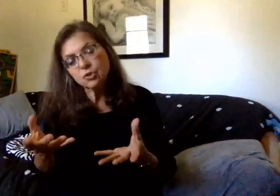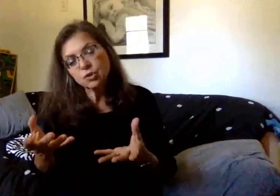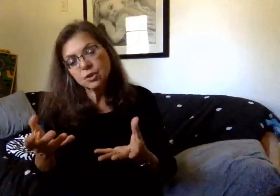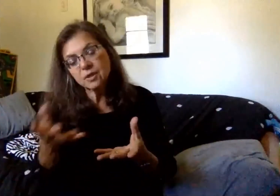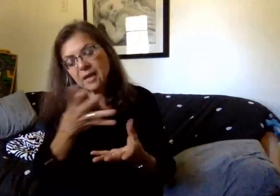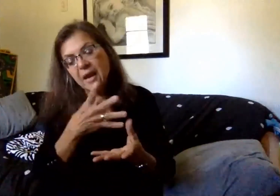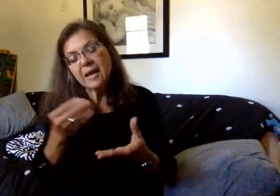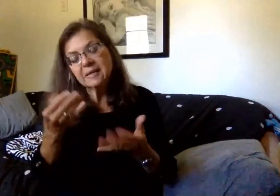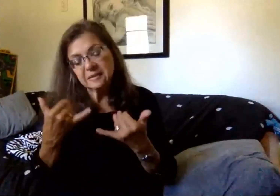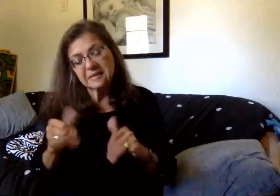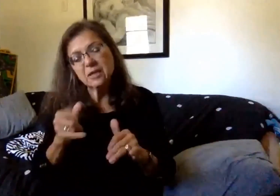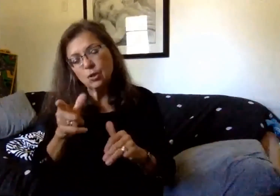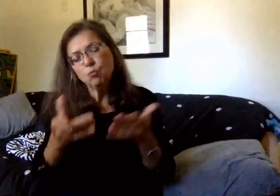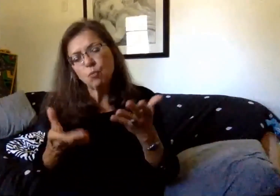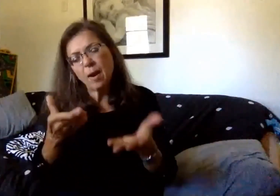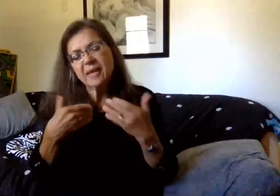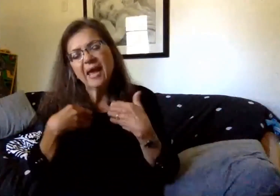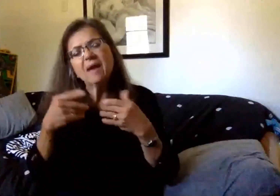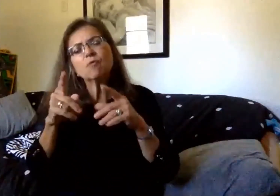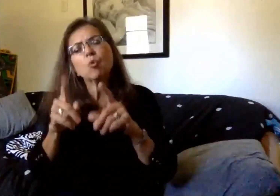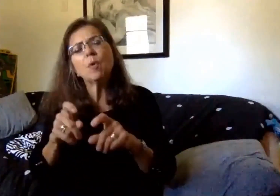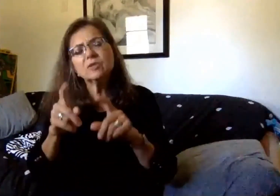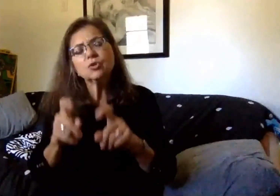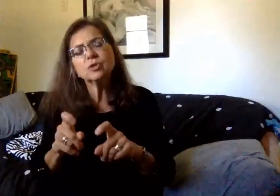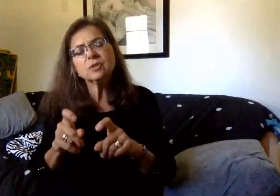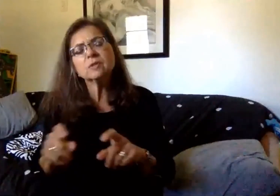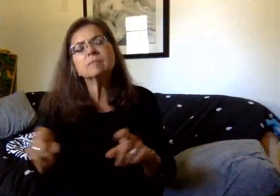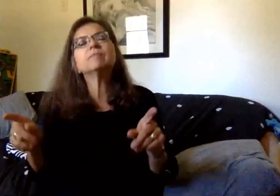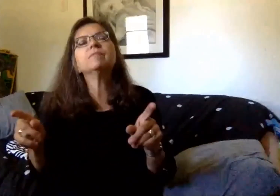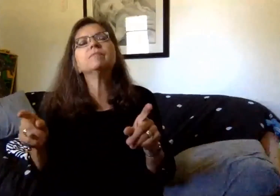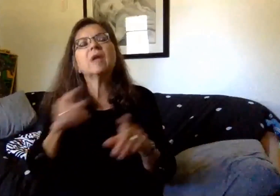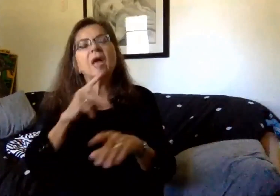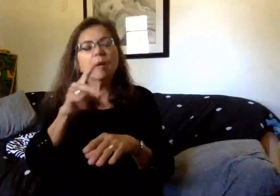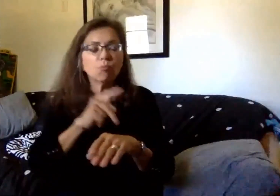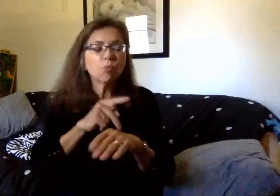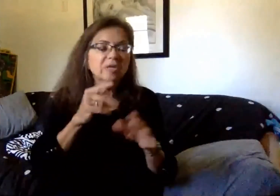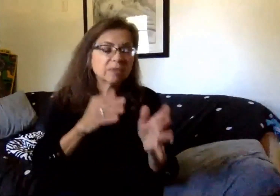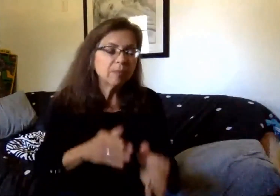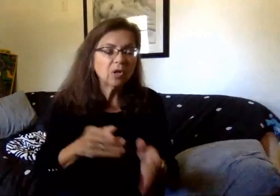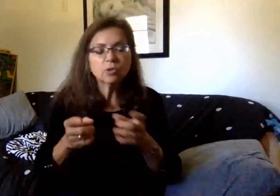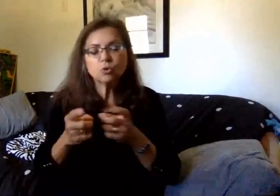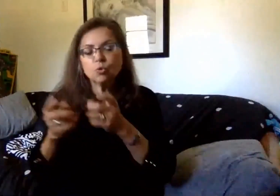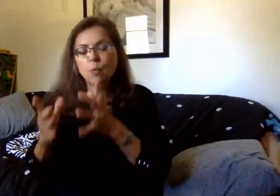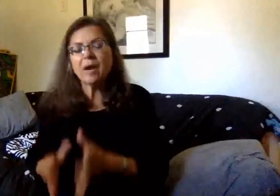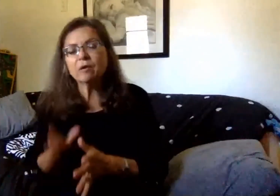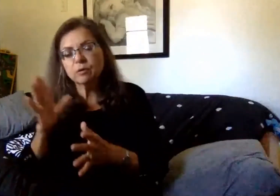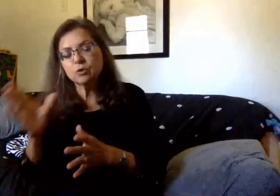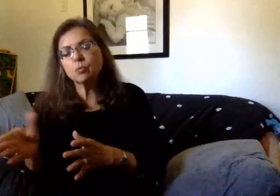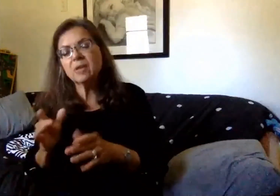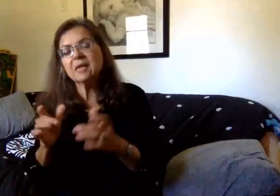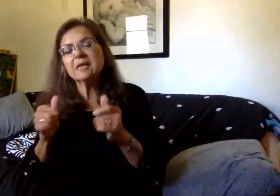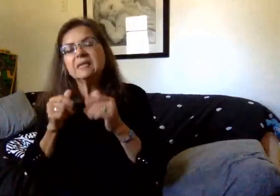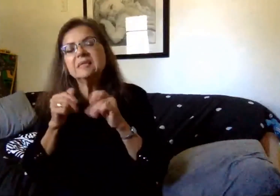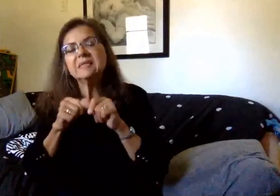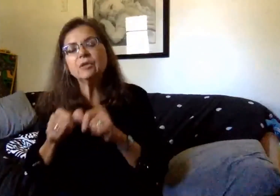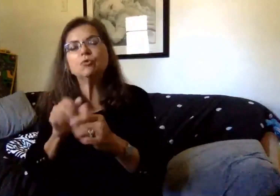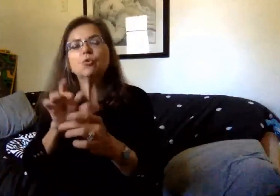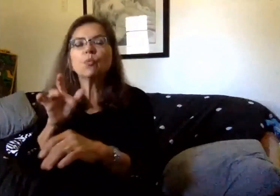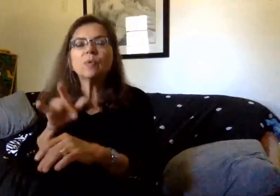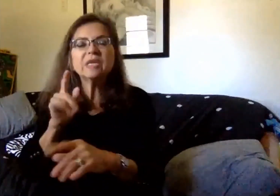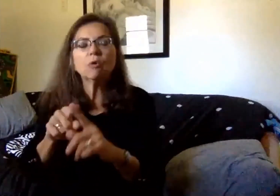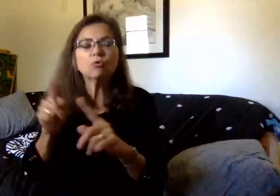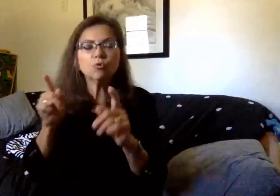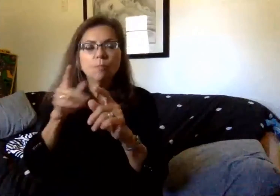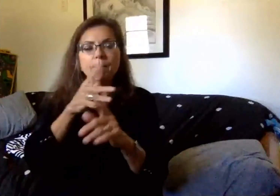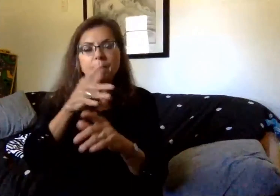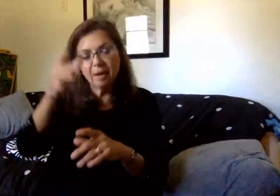probably have questions. As a reminder, principals and directors will continue to reach out to parents, and if at any time you have a question, please be sure to